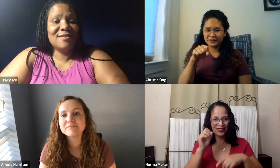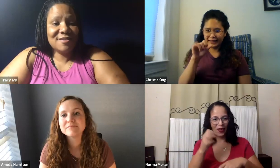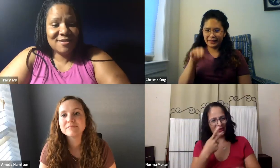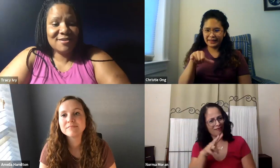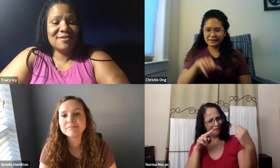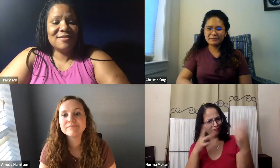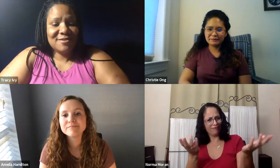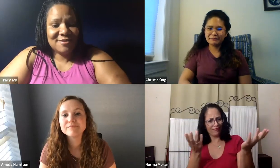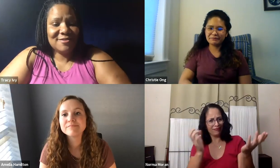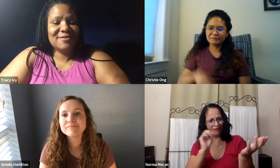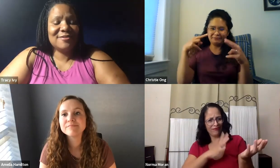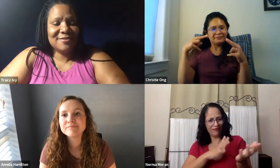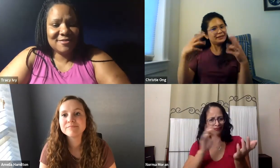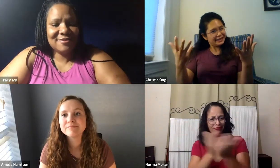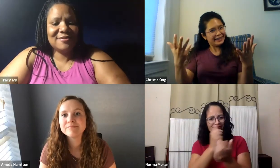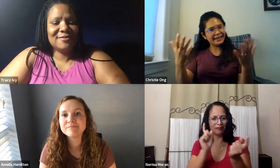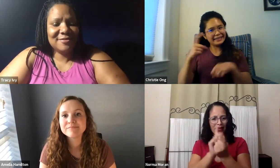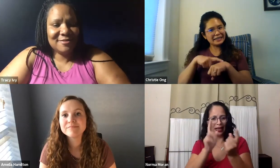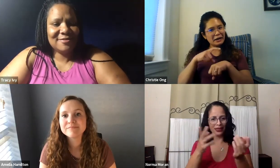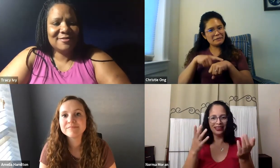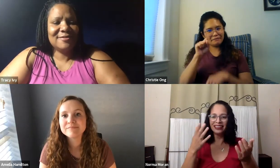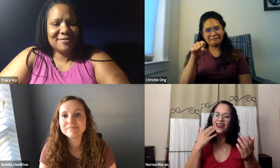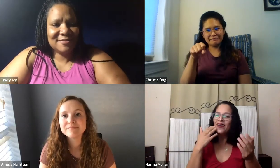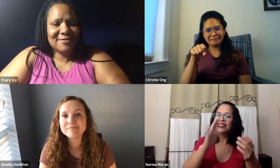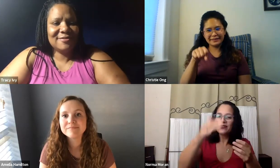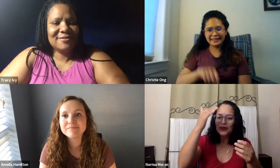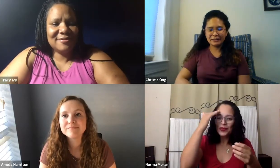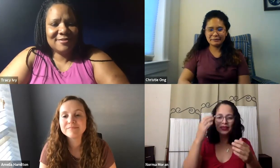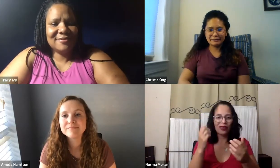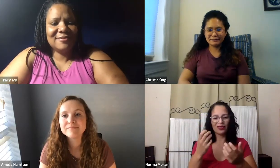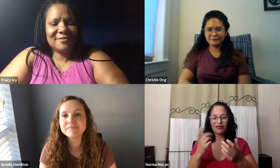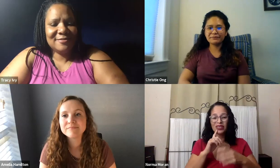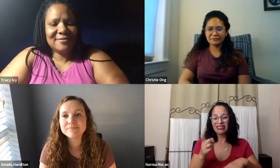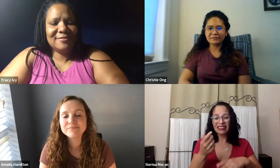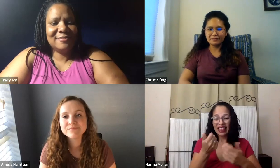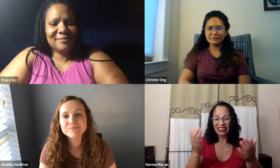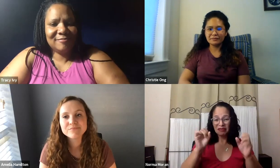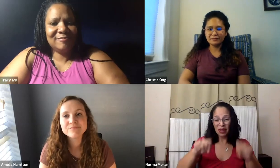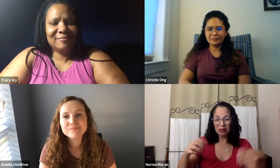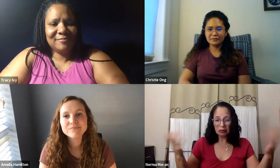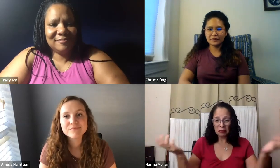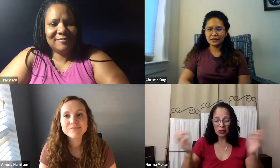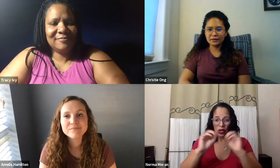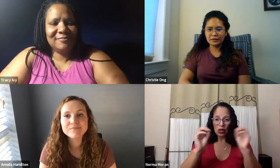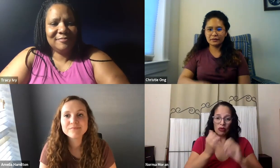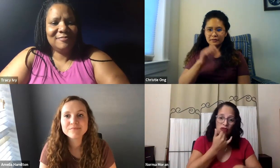conversed too much until this webinar series. So we'll have to find time to meet up with one another. I think really